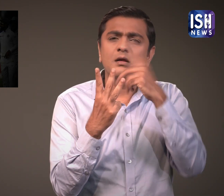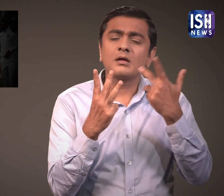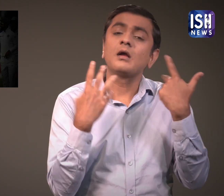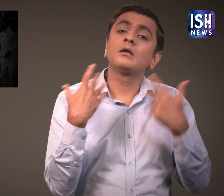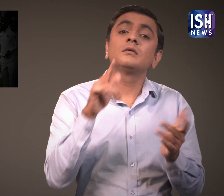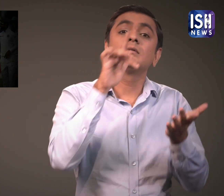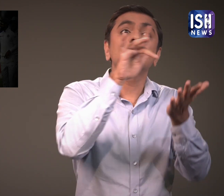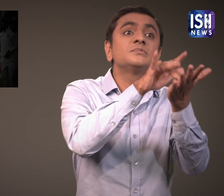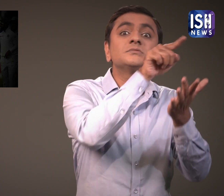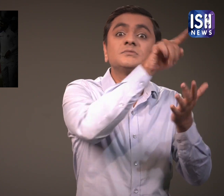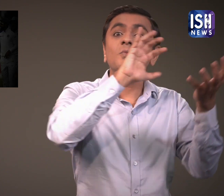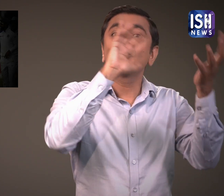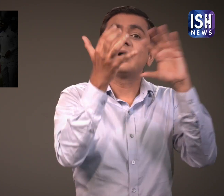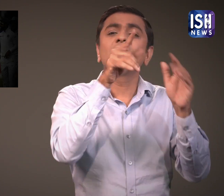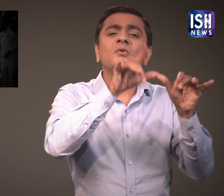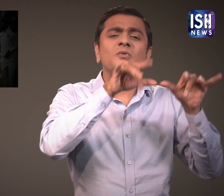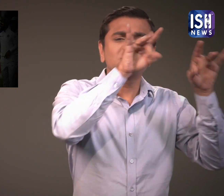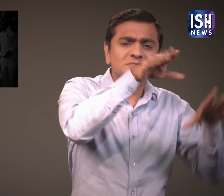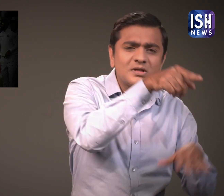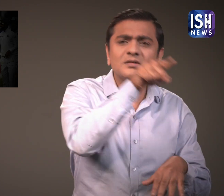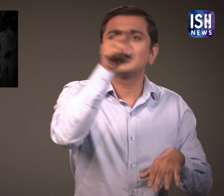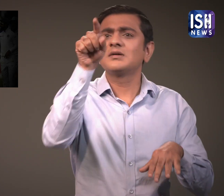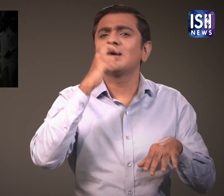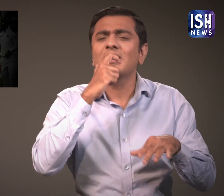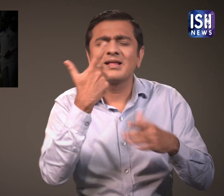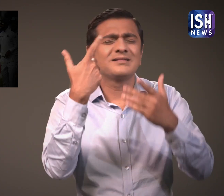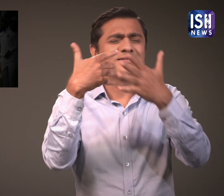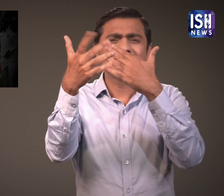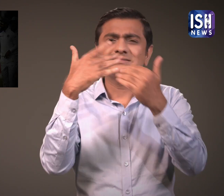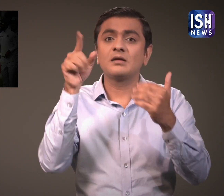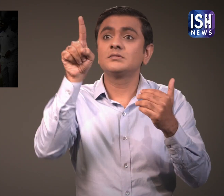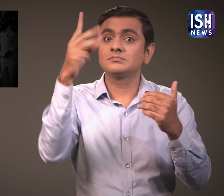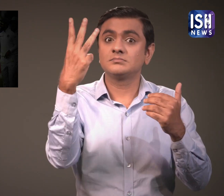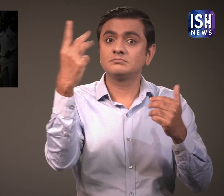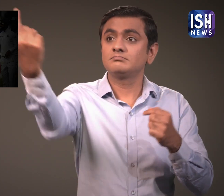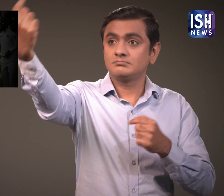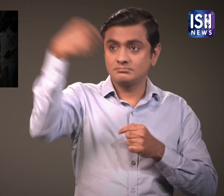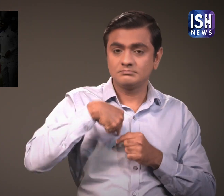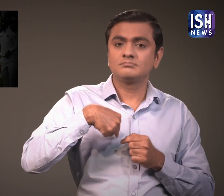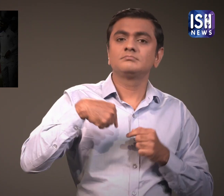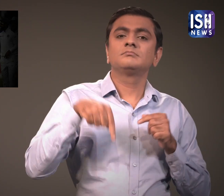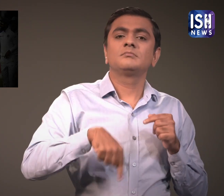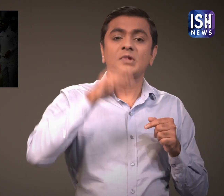Any 3 teams like Australia, England, etc. should come to India to play the series.